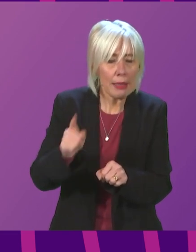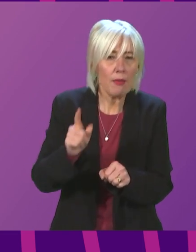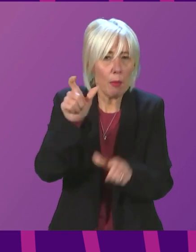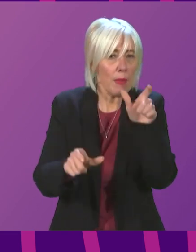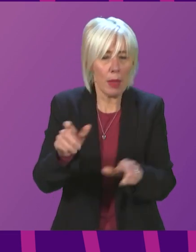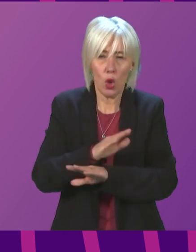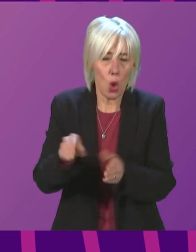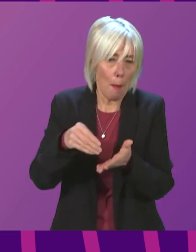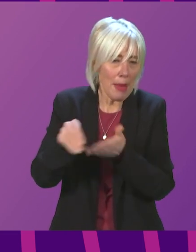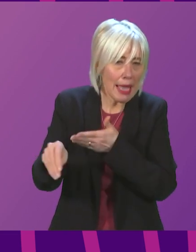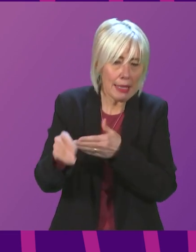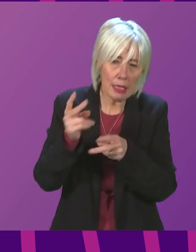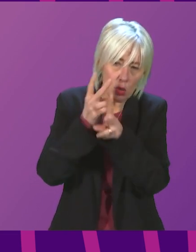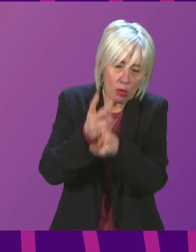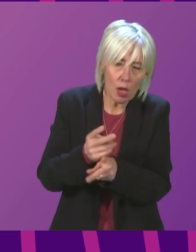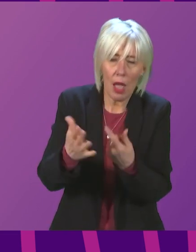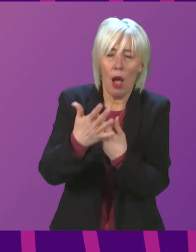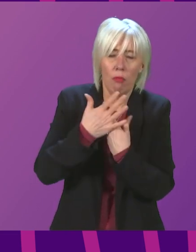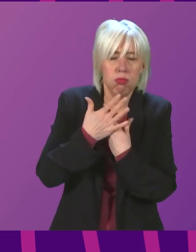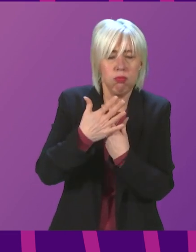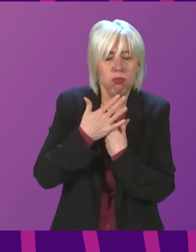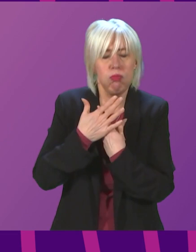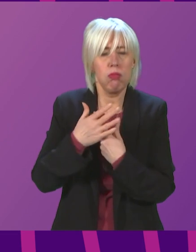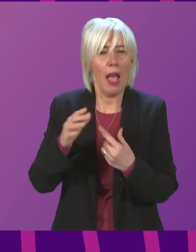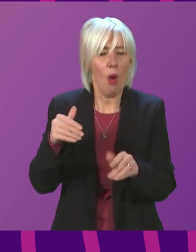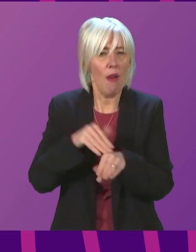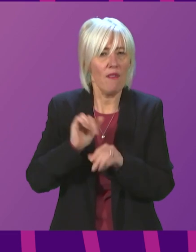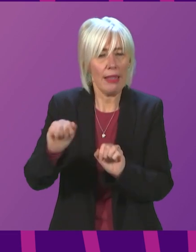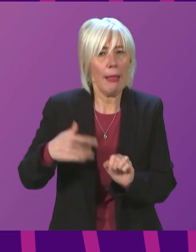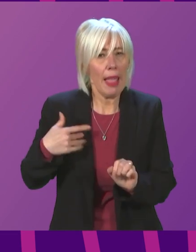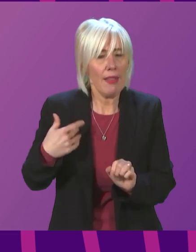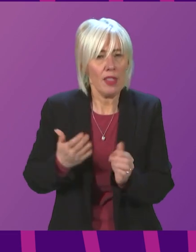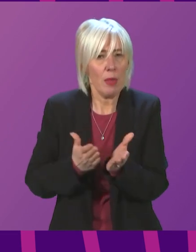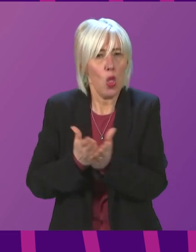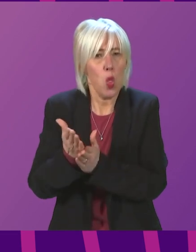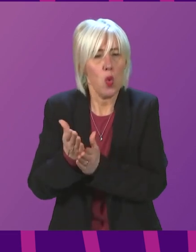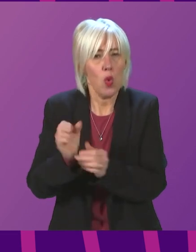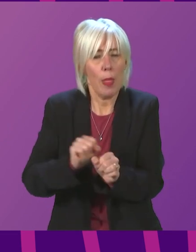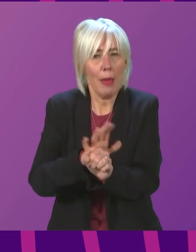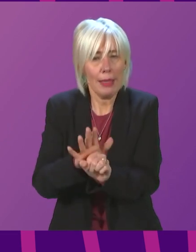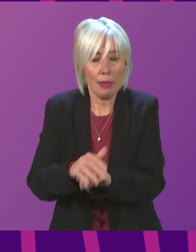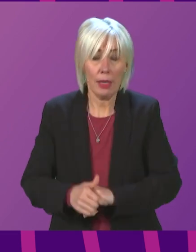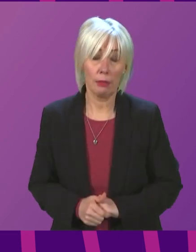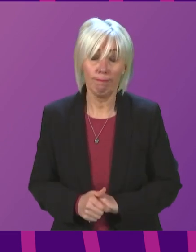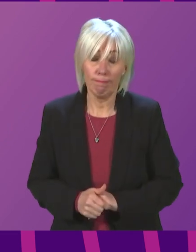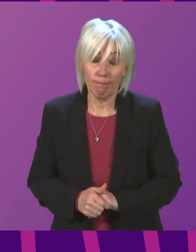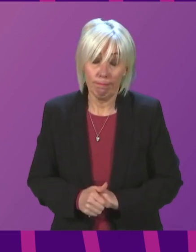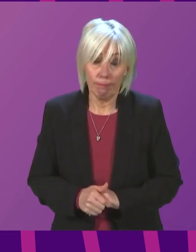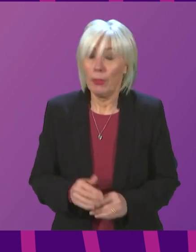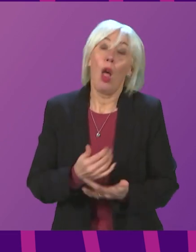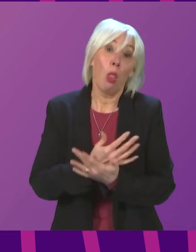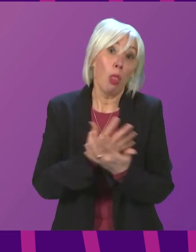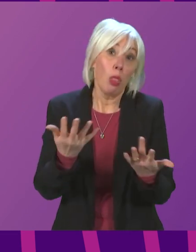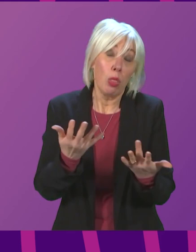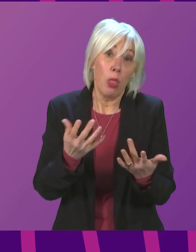greatly increased pressures during the pandemic? First Minister. Well, of people, almost everybody in the